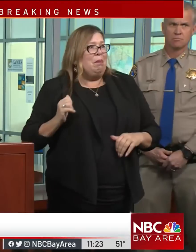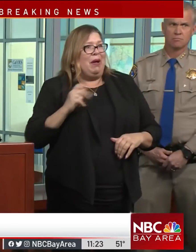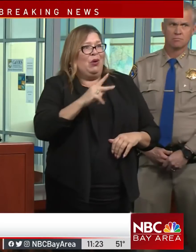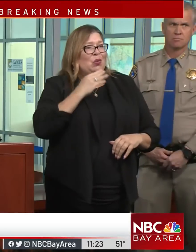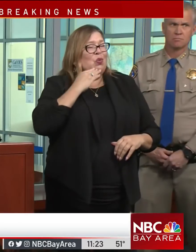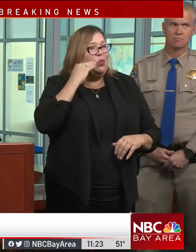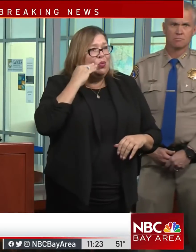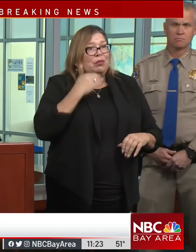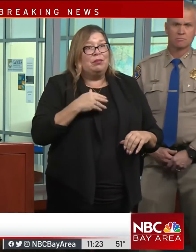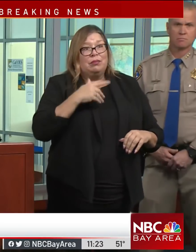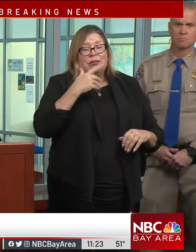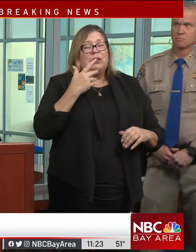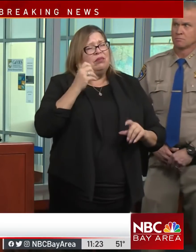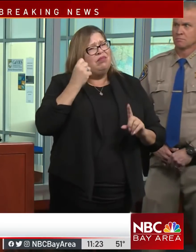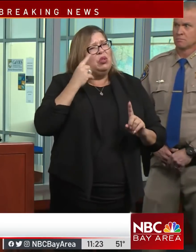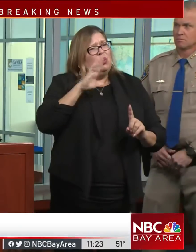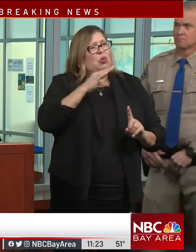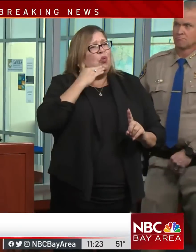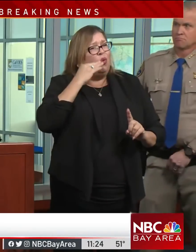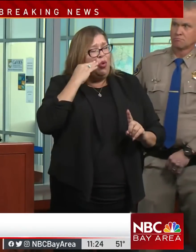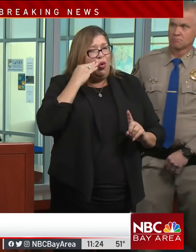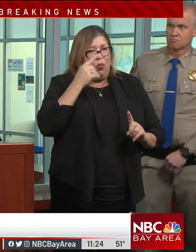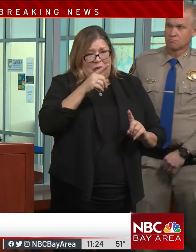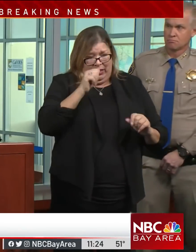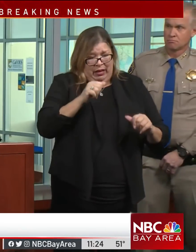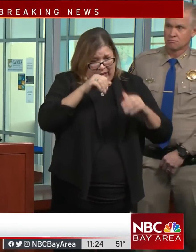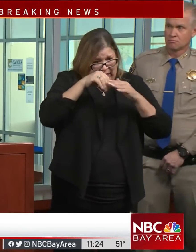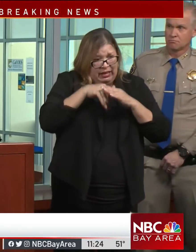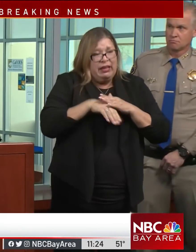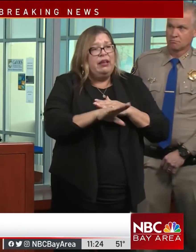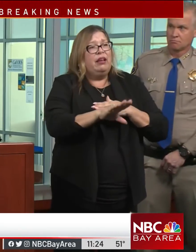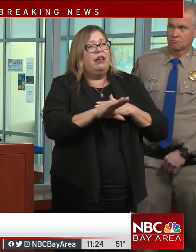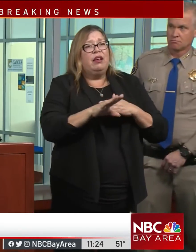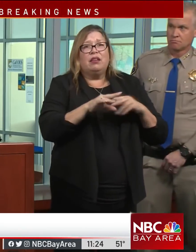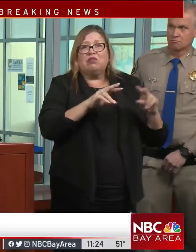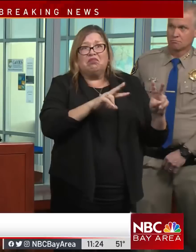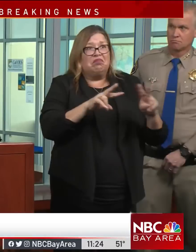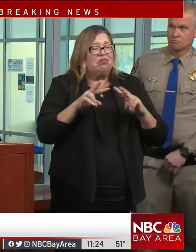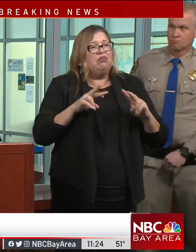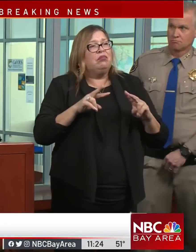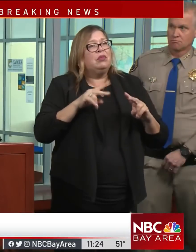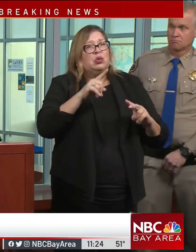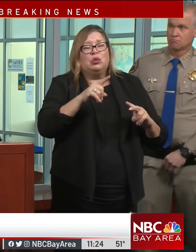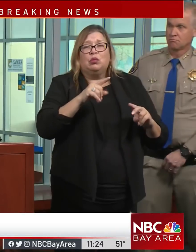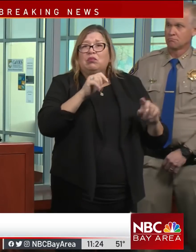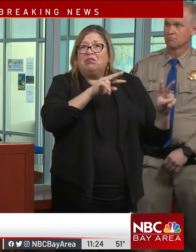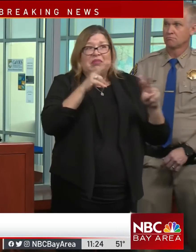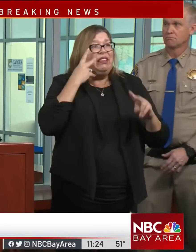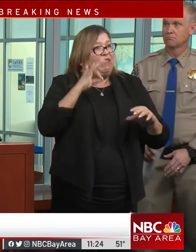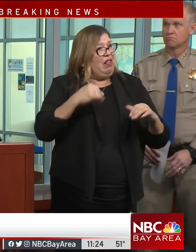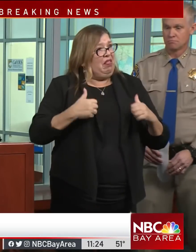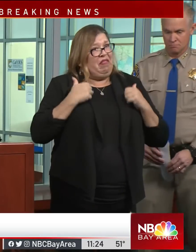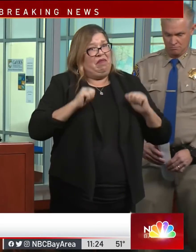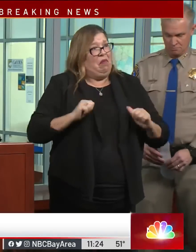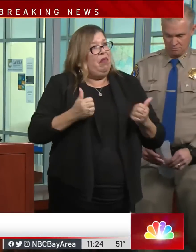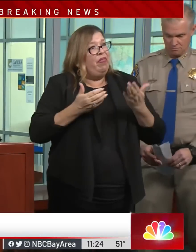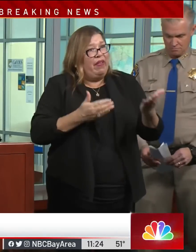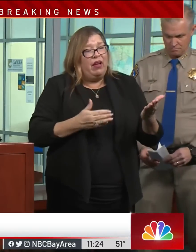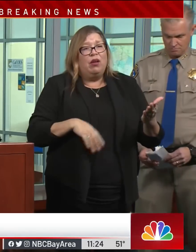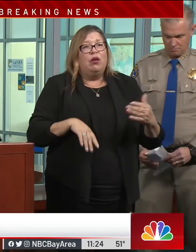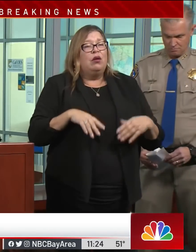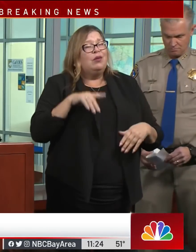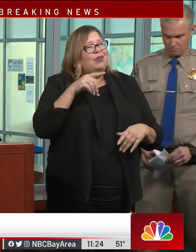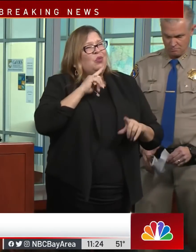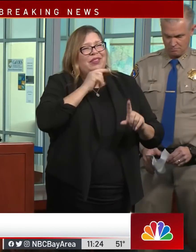You know, your home is livable. If, you know, you can get in, you understand just like anything, if you feel like there is the earthquake